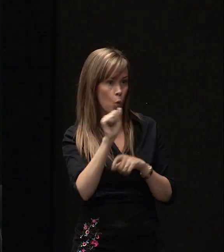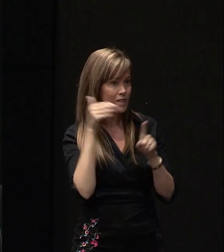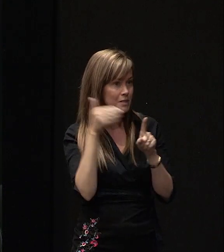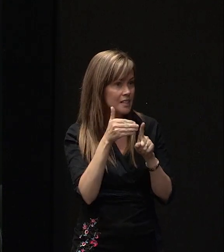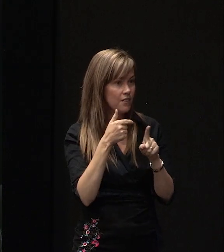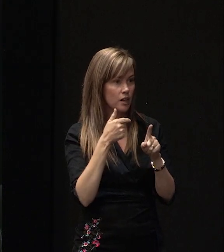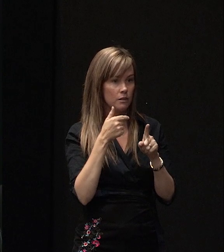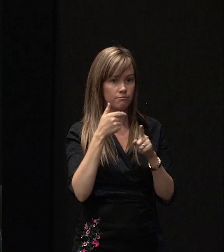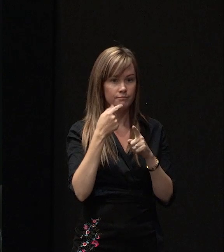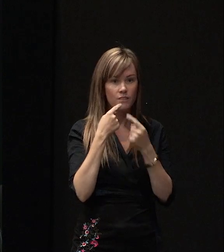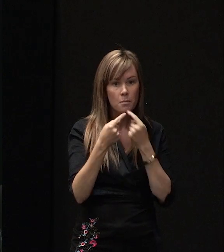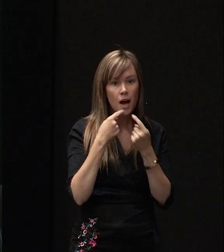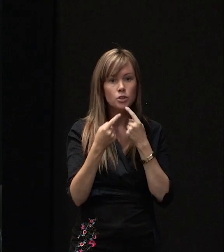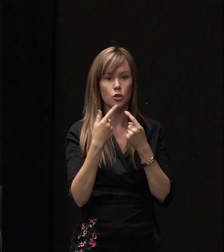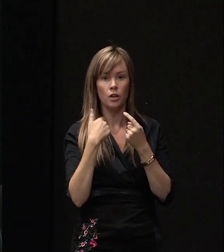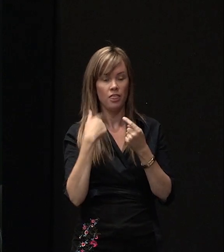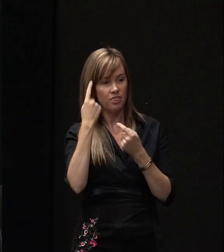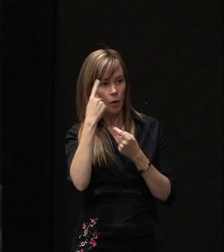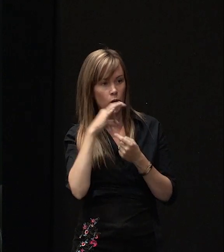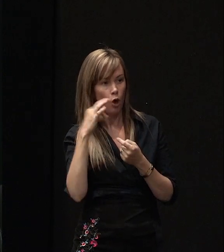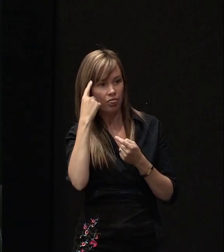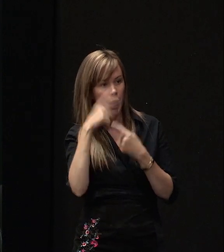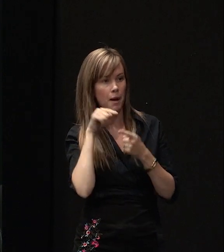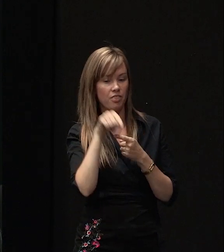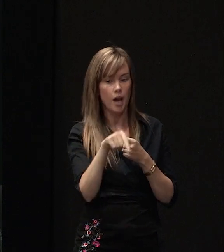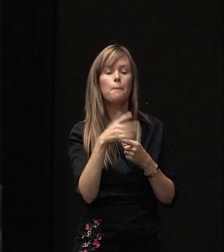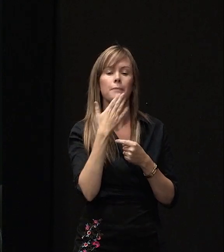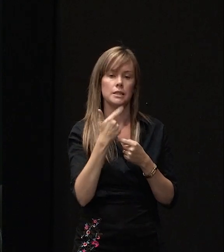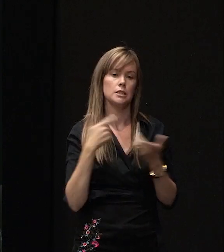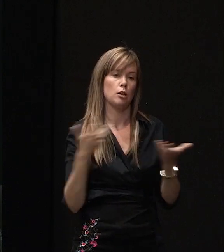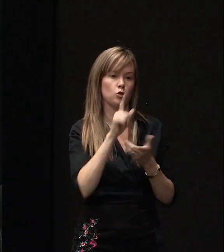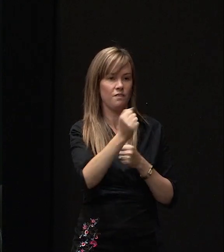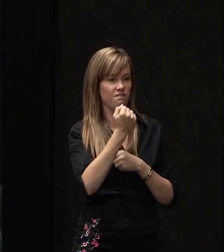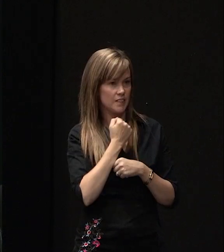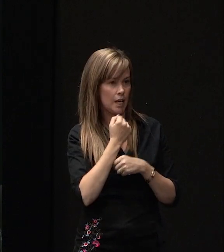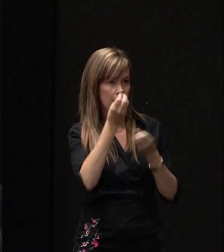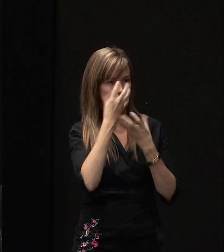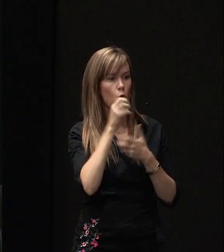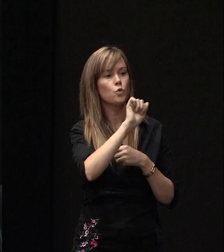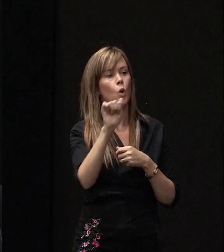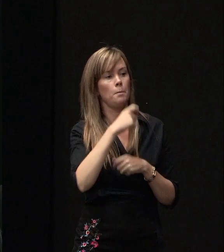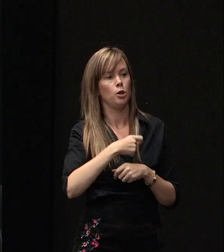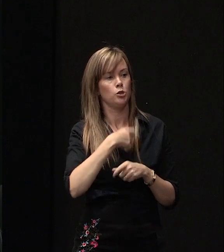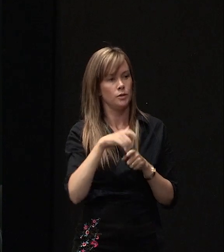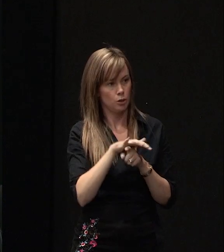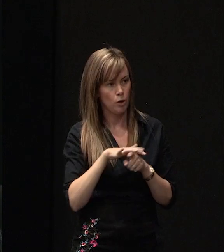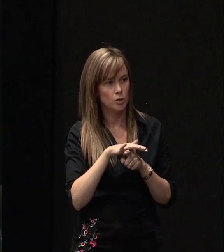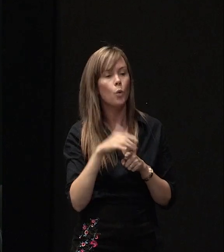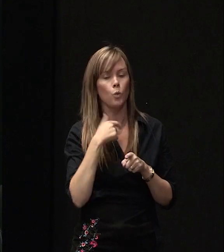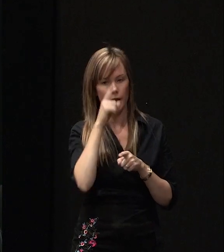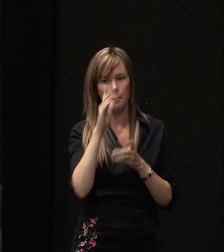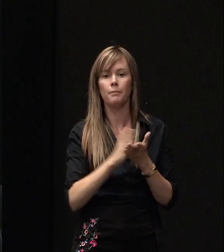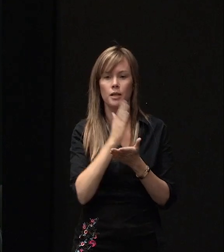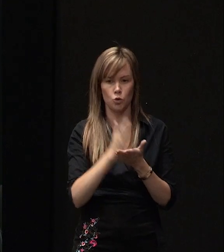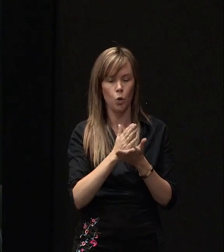and you don't think that we've taken that into consideration, then I'd certainly encourage you to visit our stand and let us know about your personal circumstances, and we can make sure that